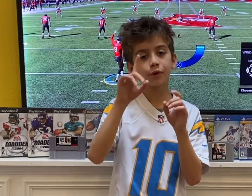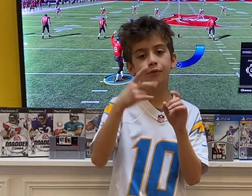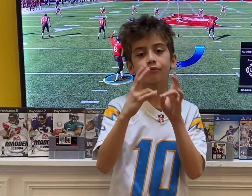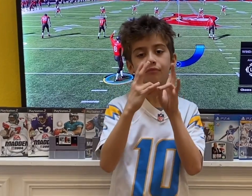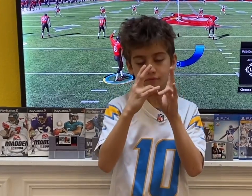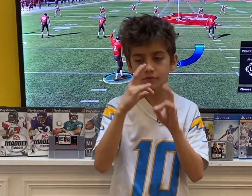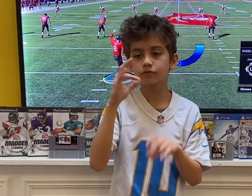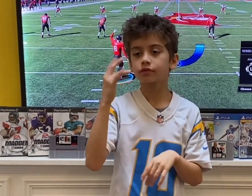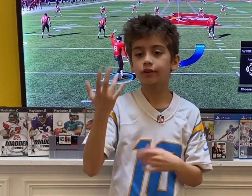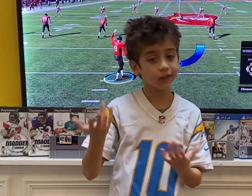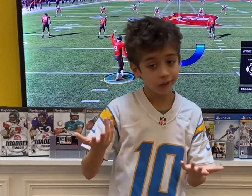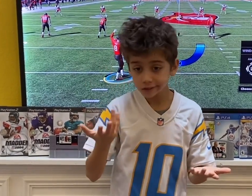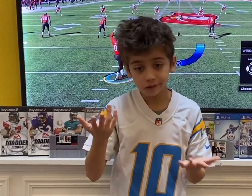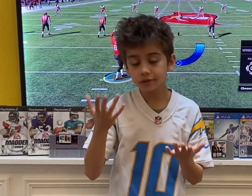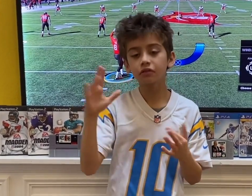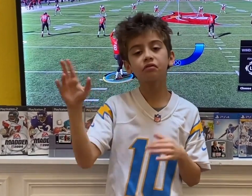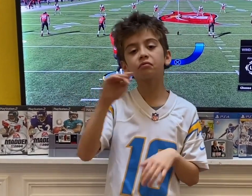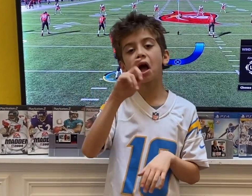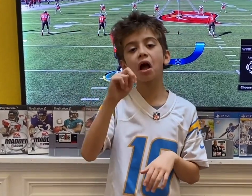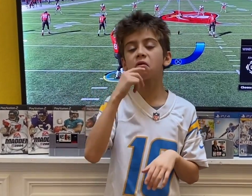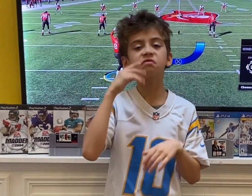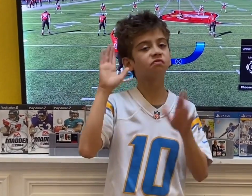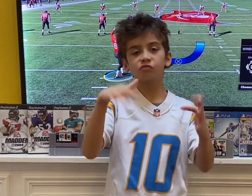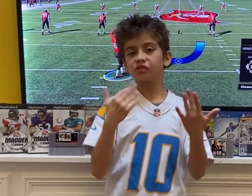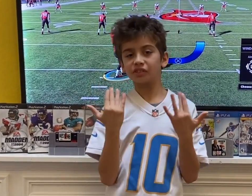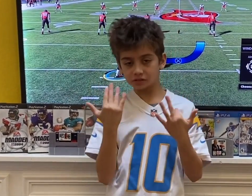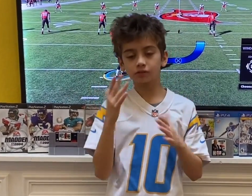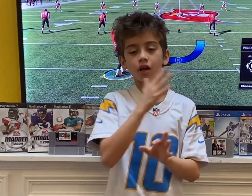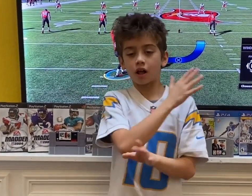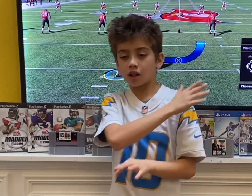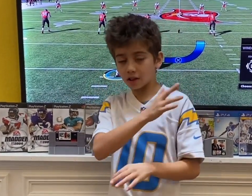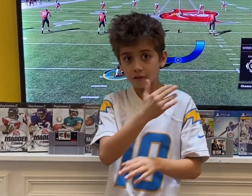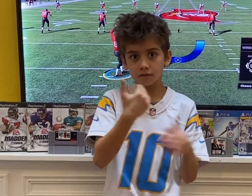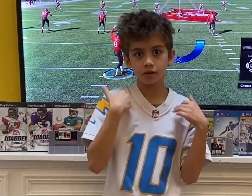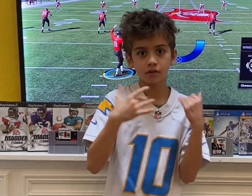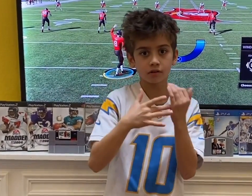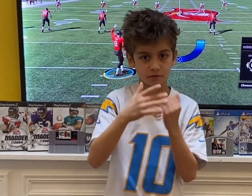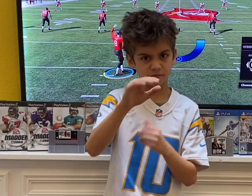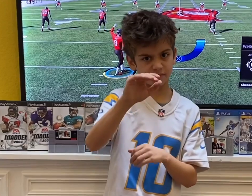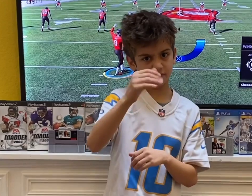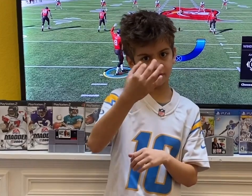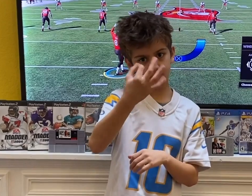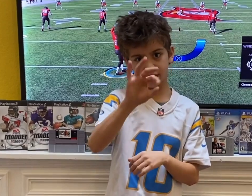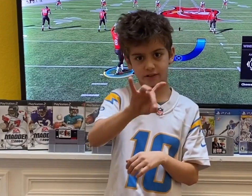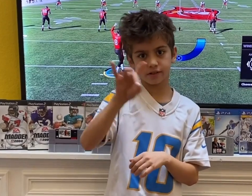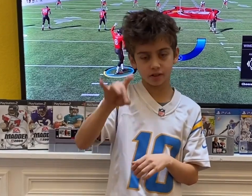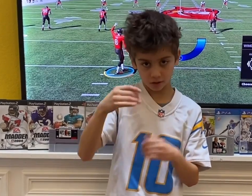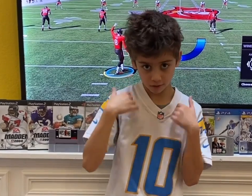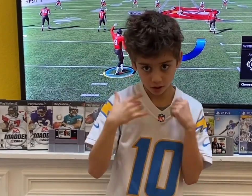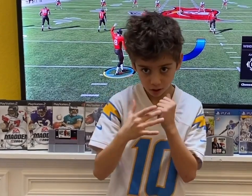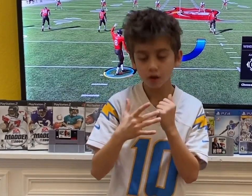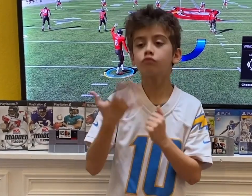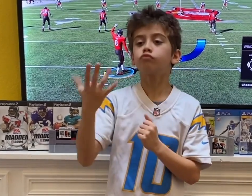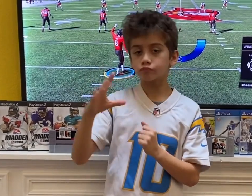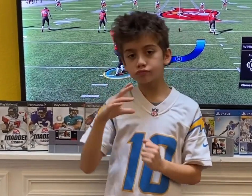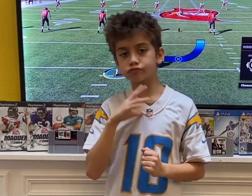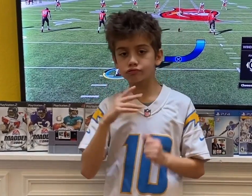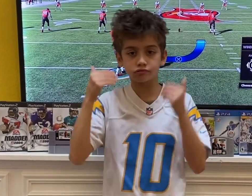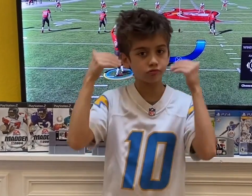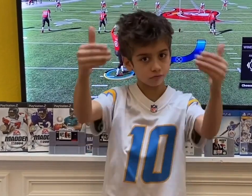improved, and so did the game, allowing 11 players. Of course, in the beginning, all the players looked like robots, little squares going across the screen.